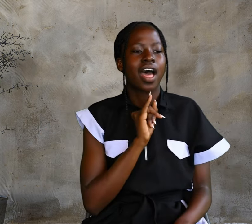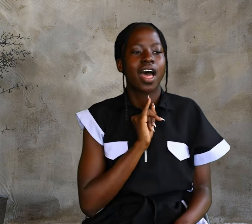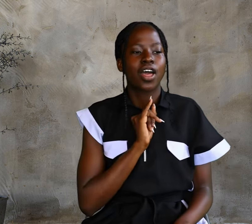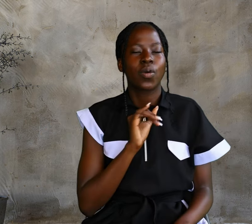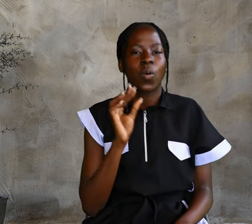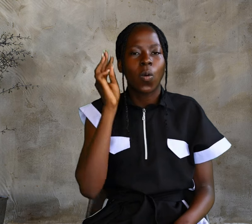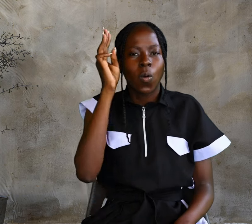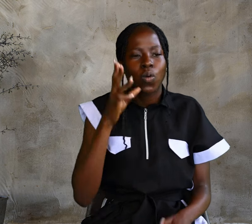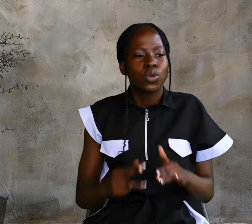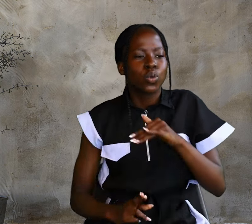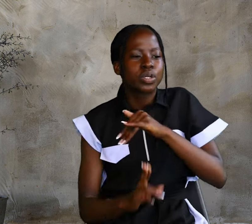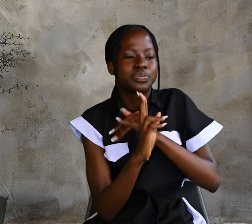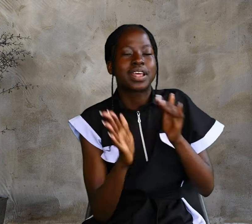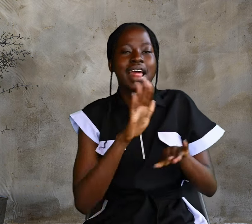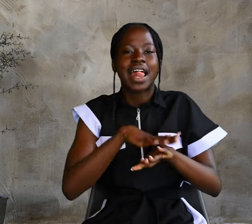up at the last day.